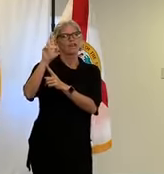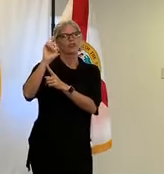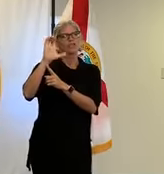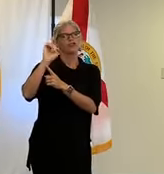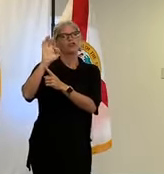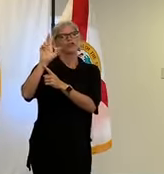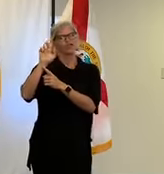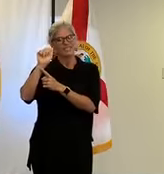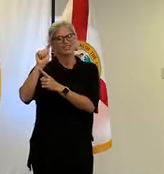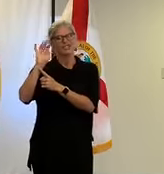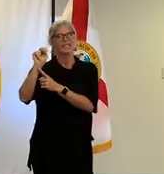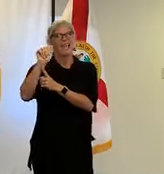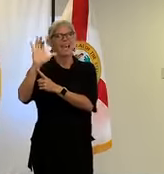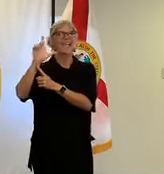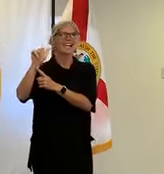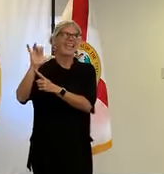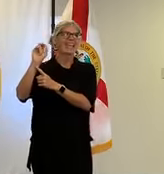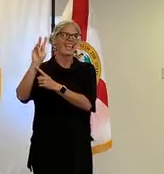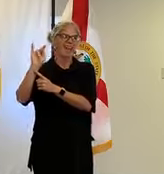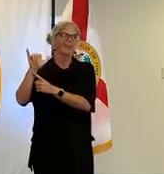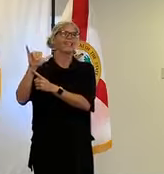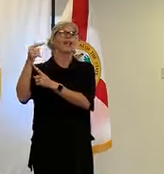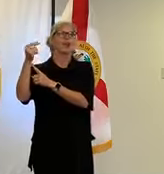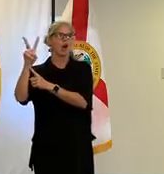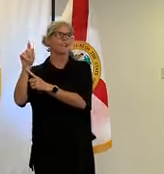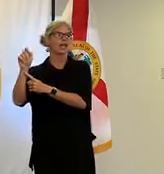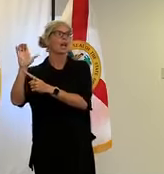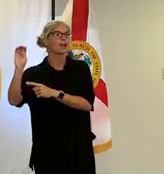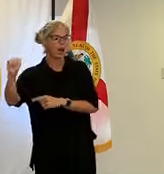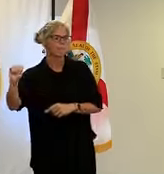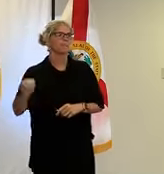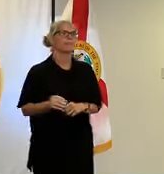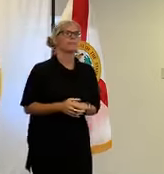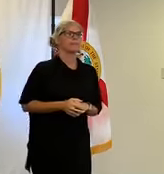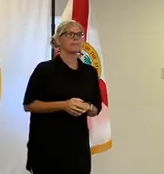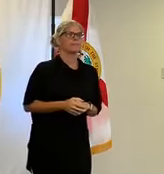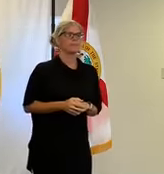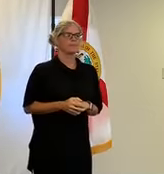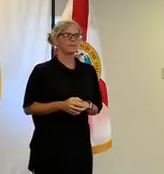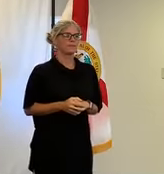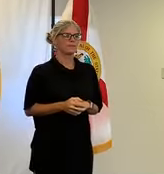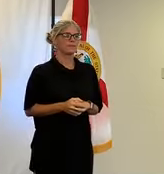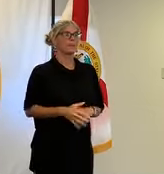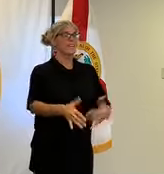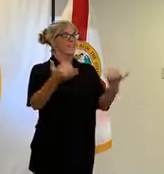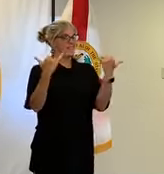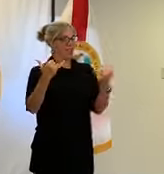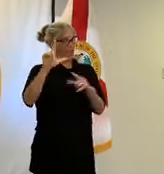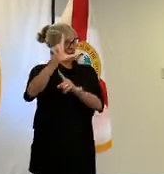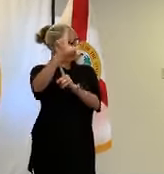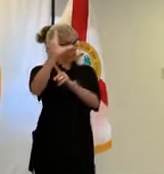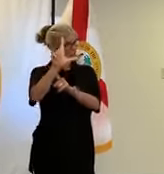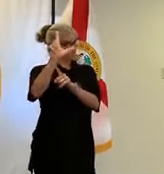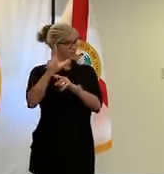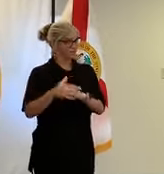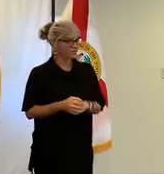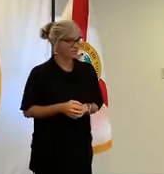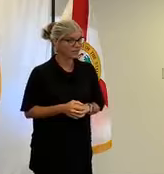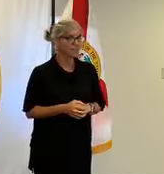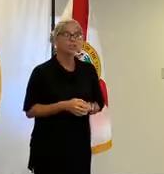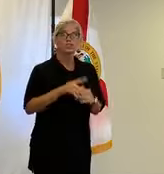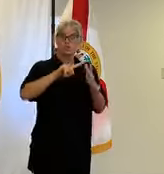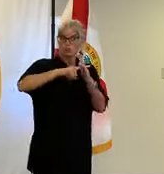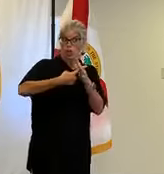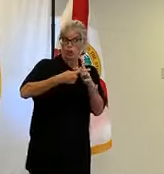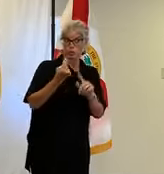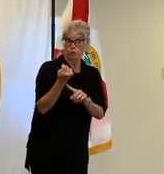and recreation at clay county gov dot com now libraries beginning tuesday day after memorial day